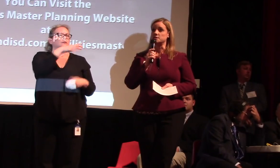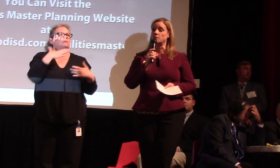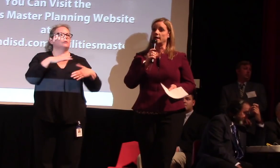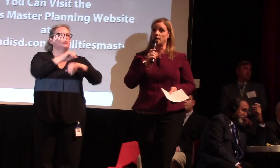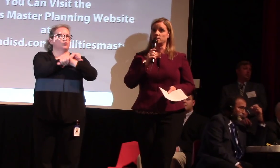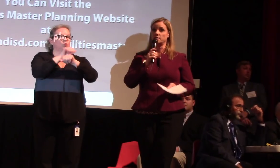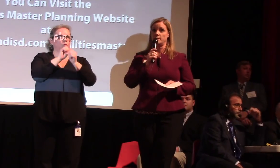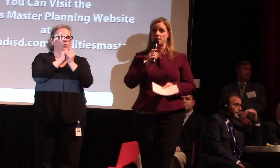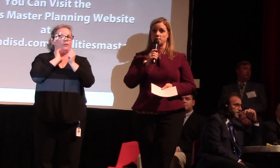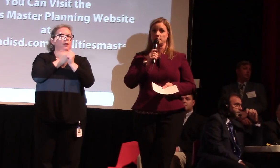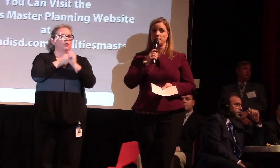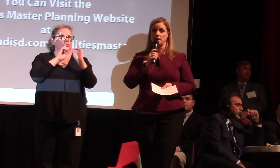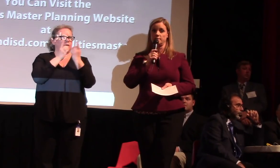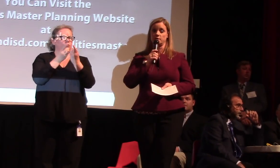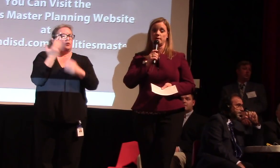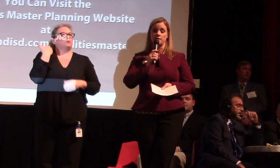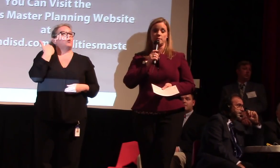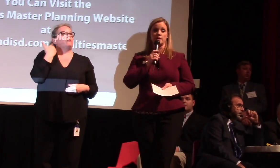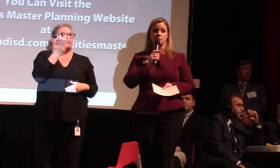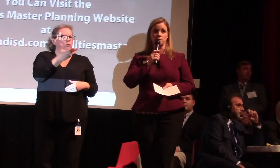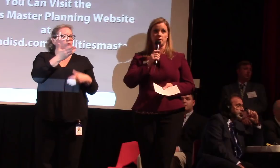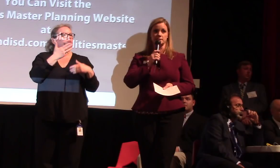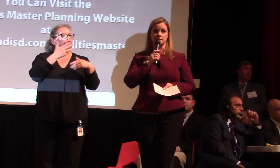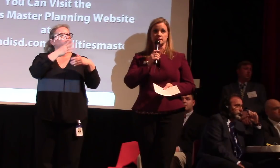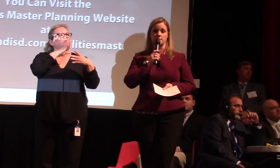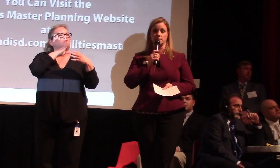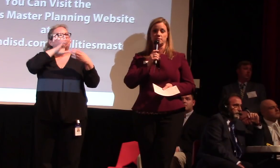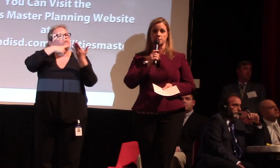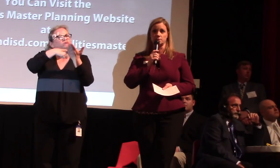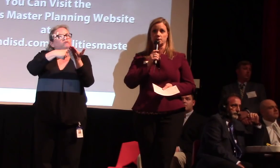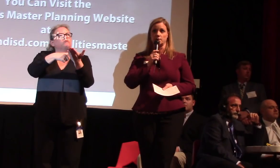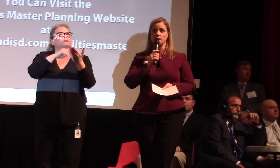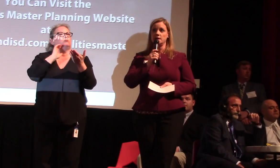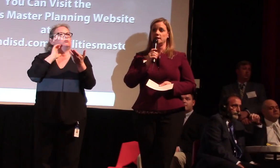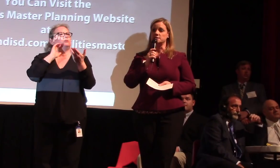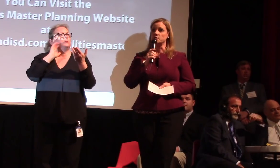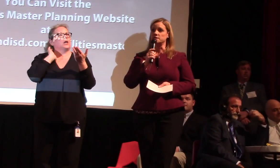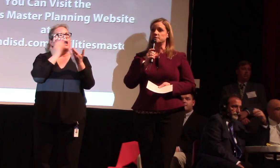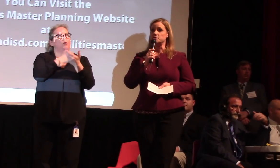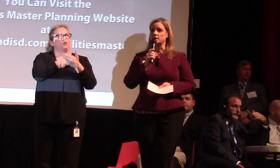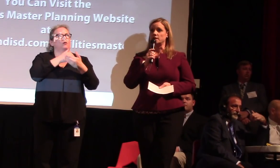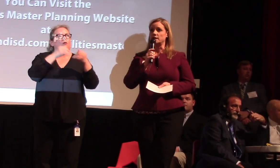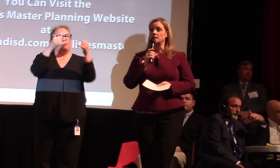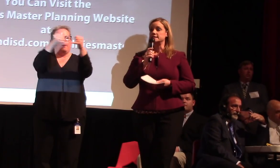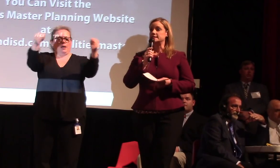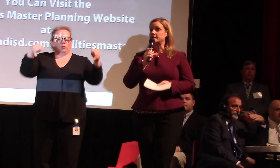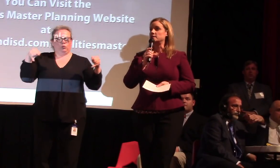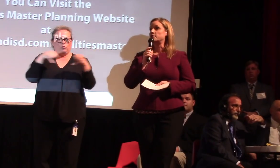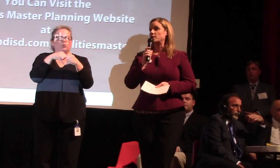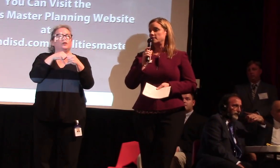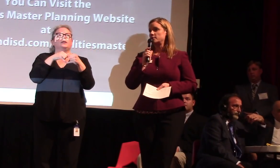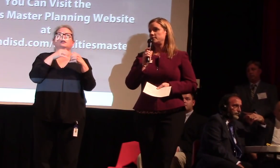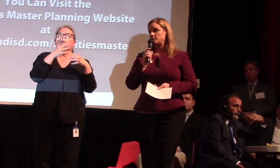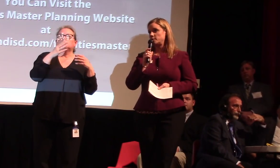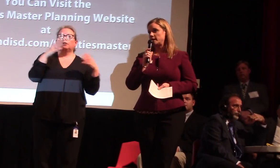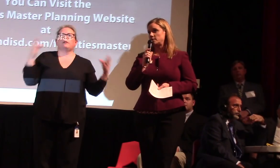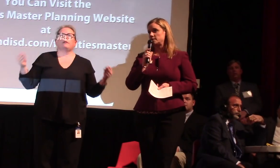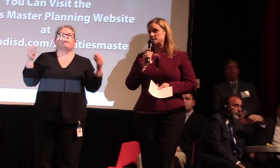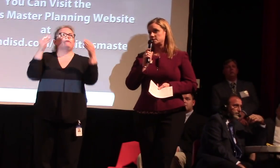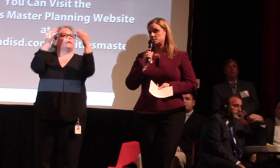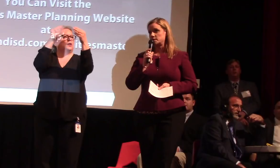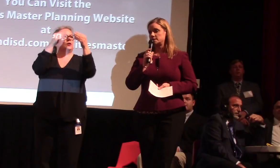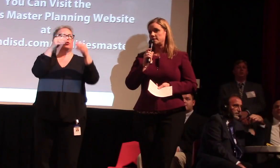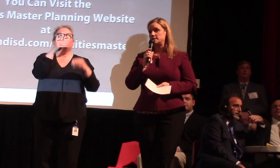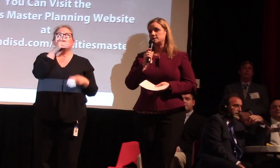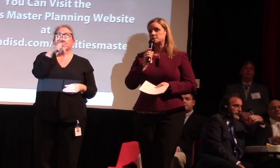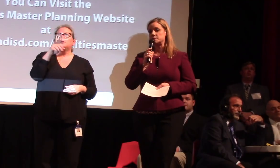process around the boundary feeder pattern and boundary process a couple of years ago. He's going to be sharing data for every feeder pattern